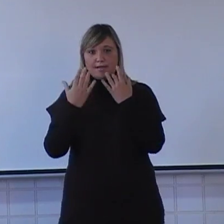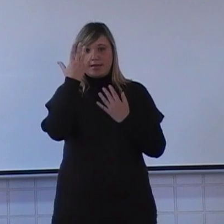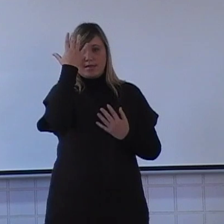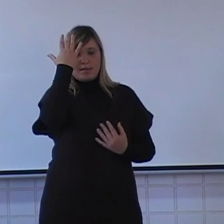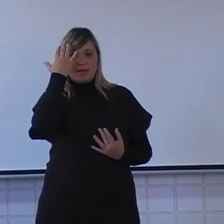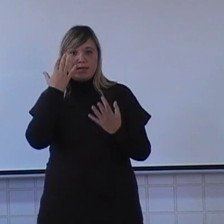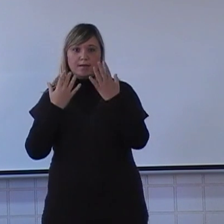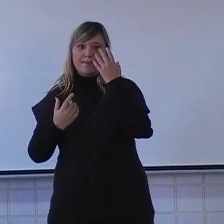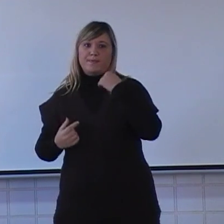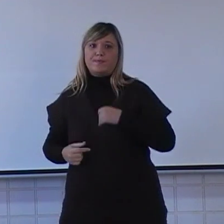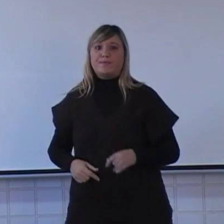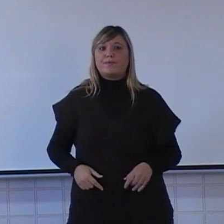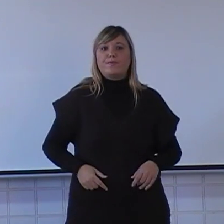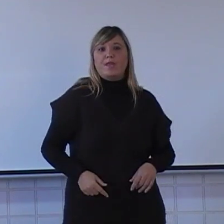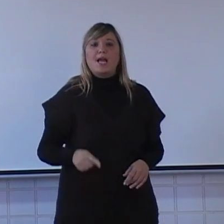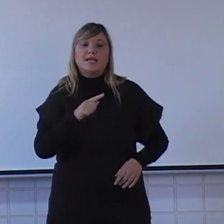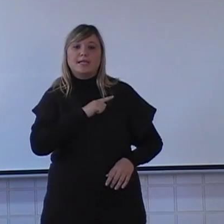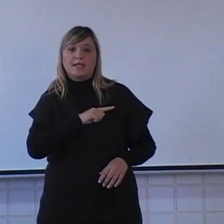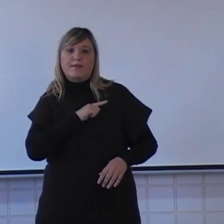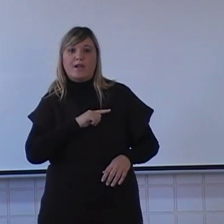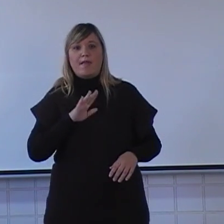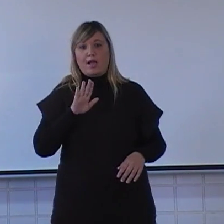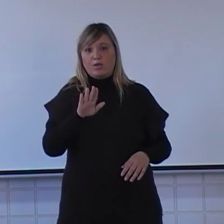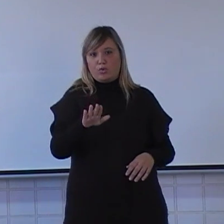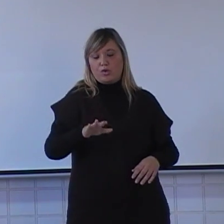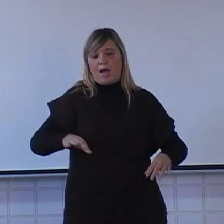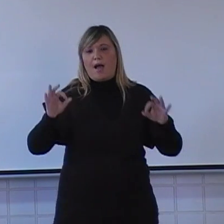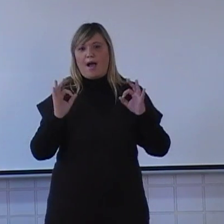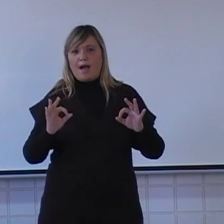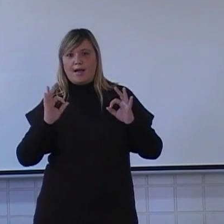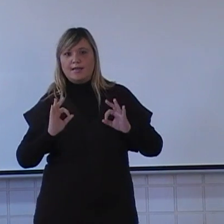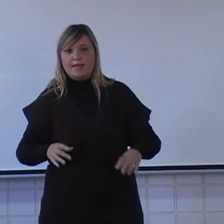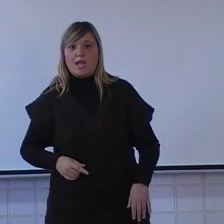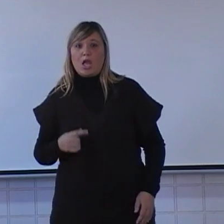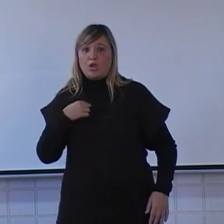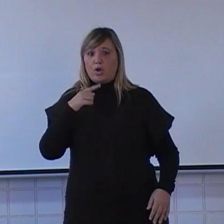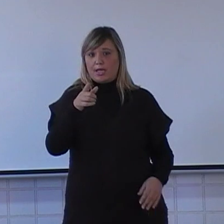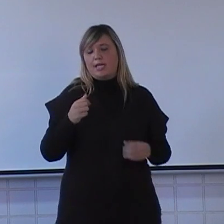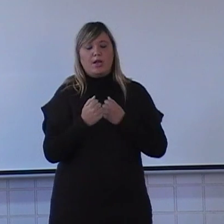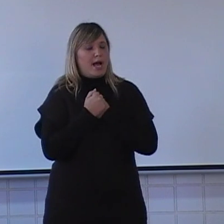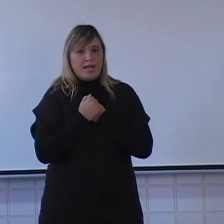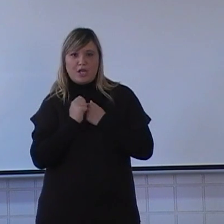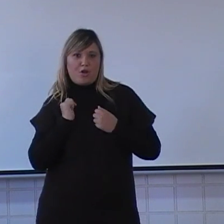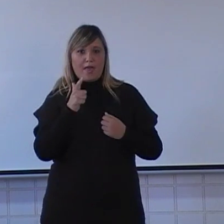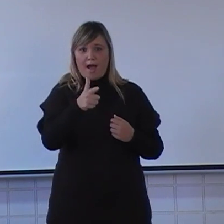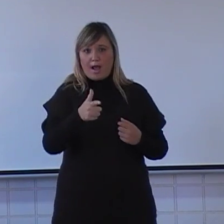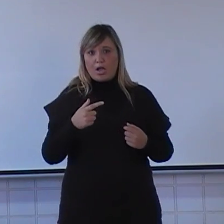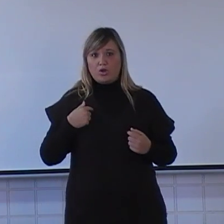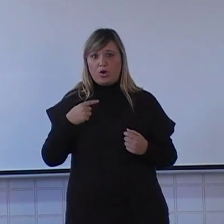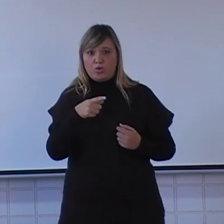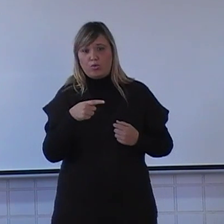looking